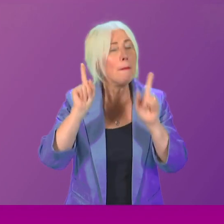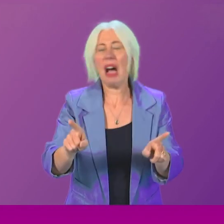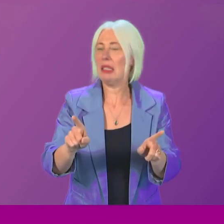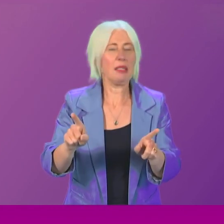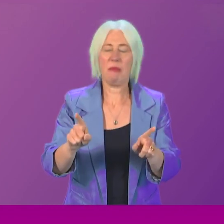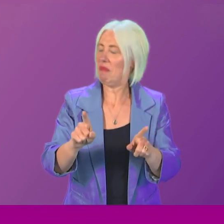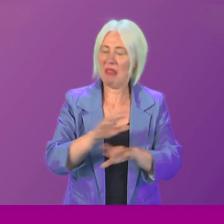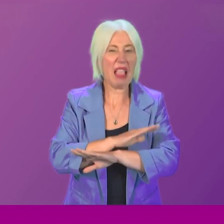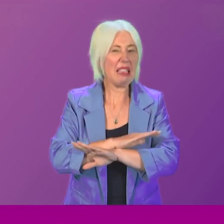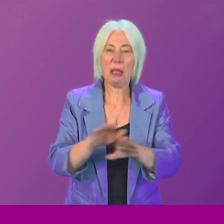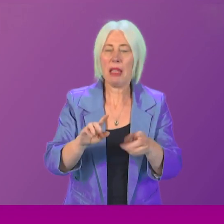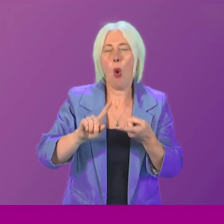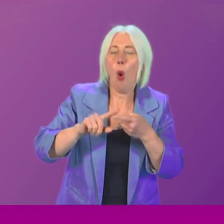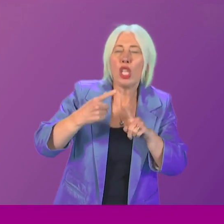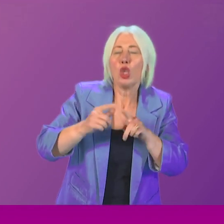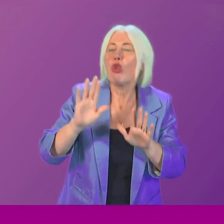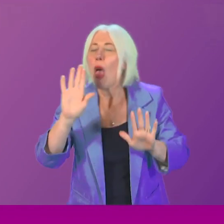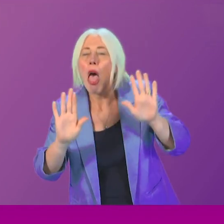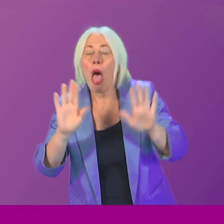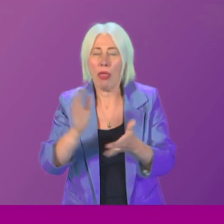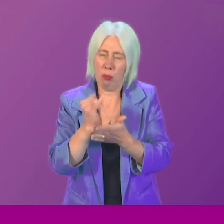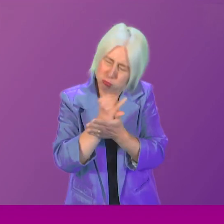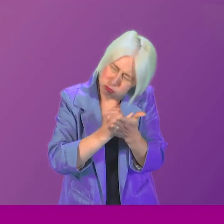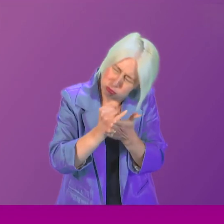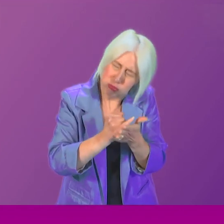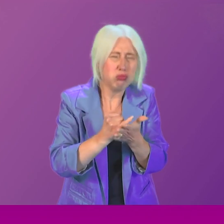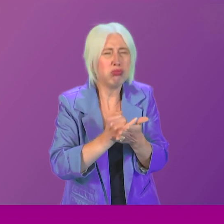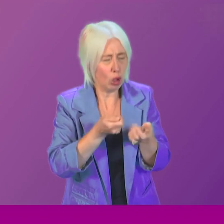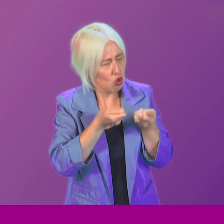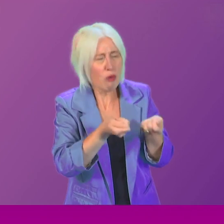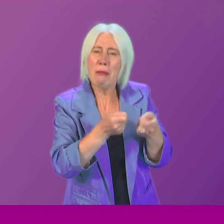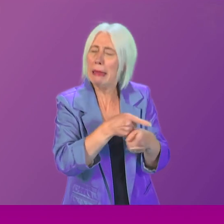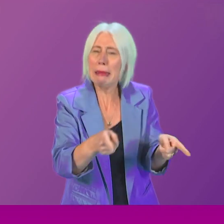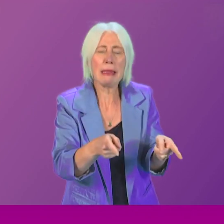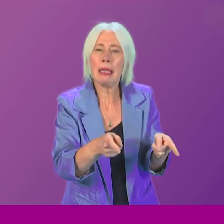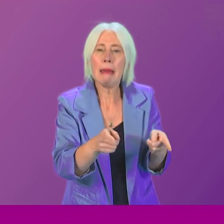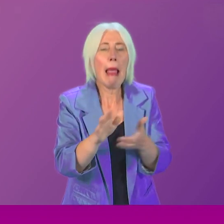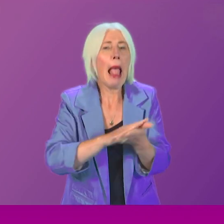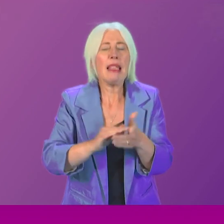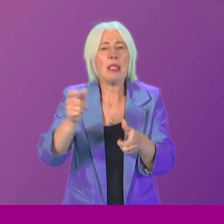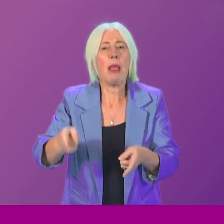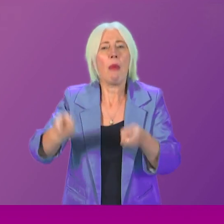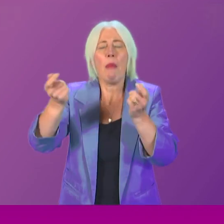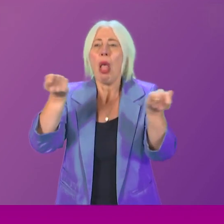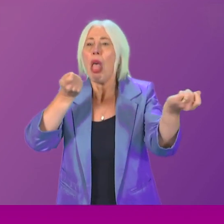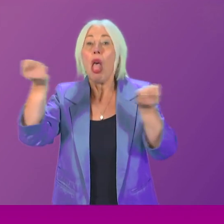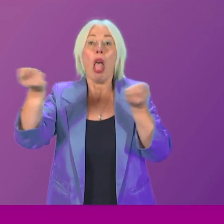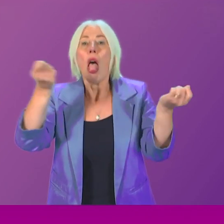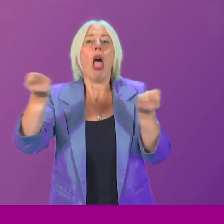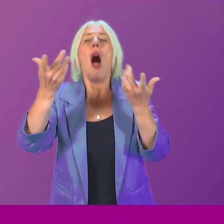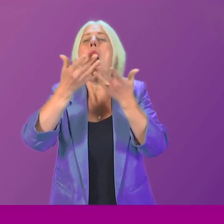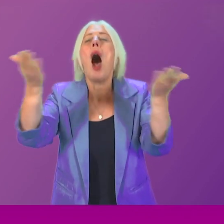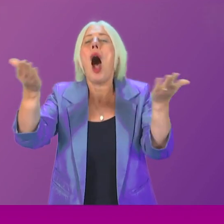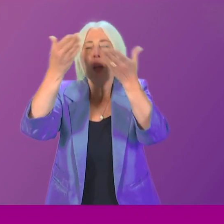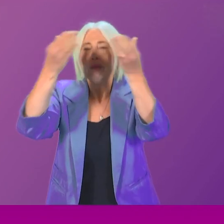a moment, excuse the appalling mistreatment people suffered, nor does it absolve the individuals and institutions